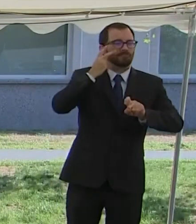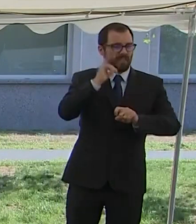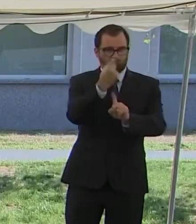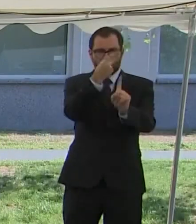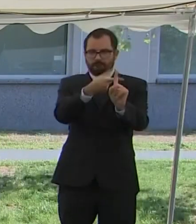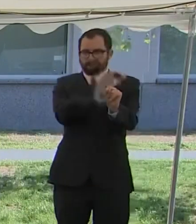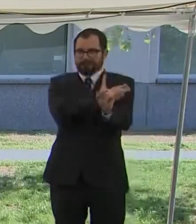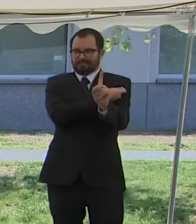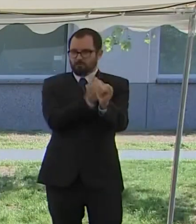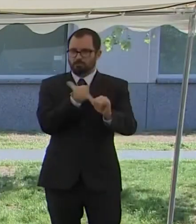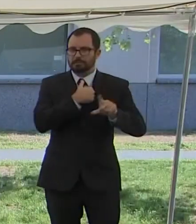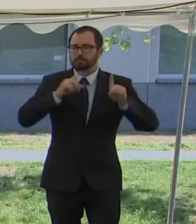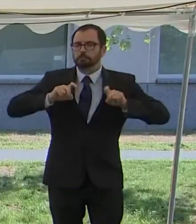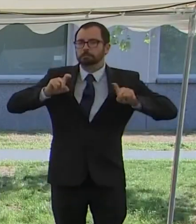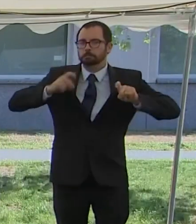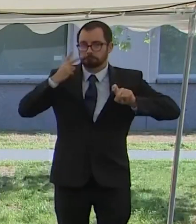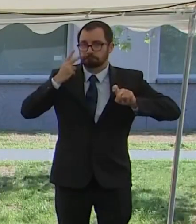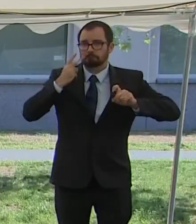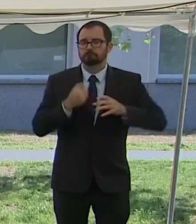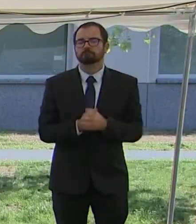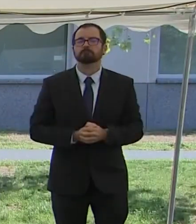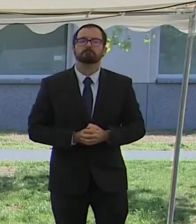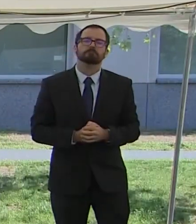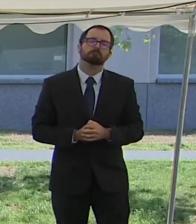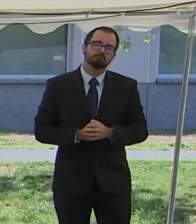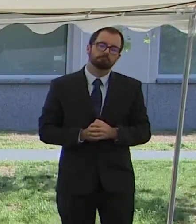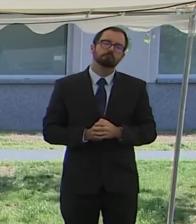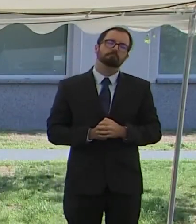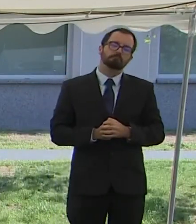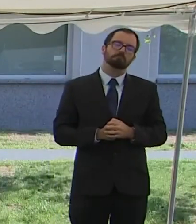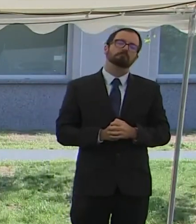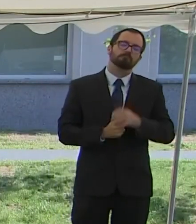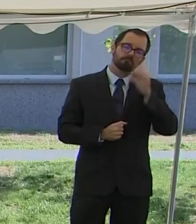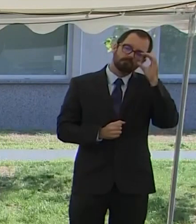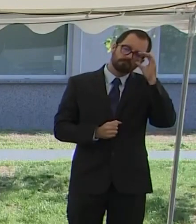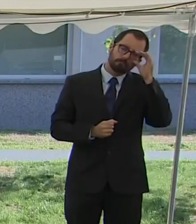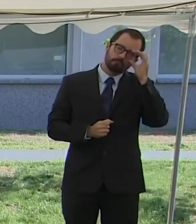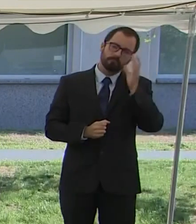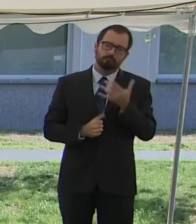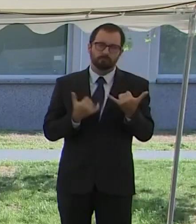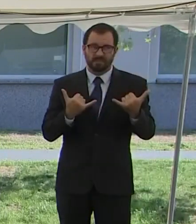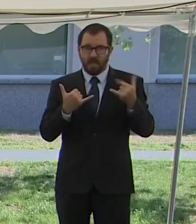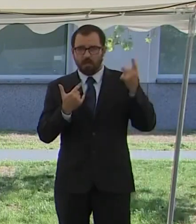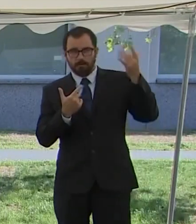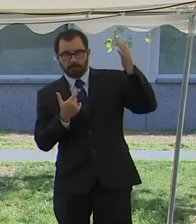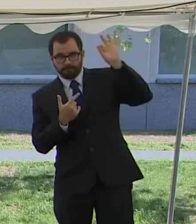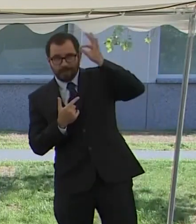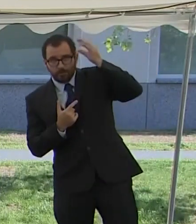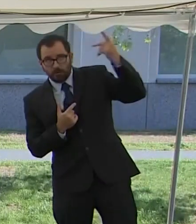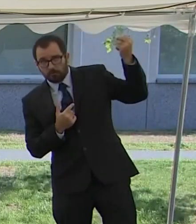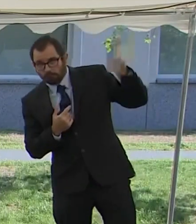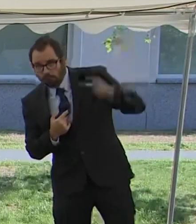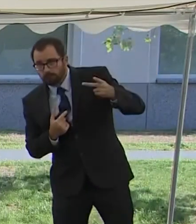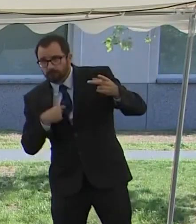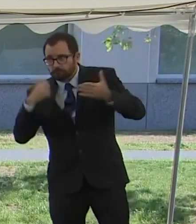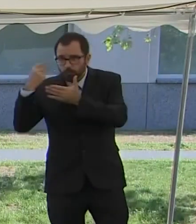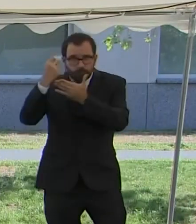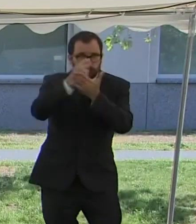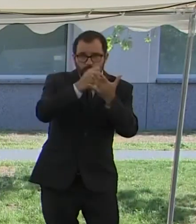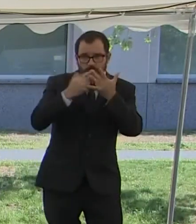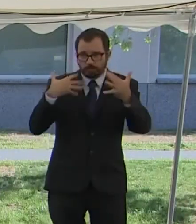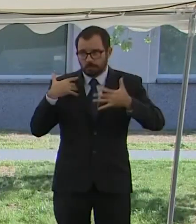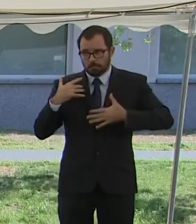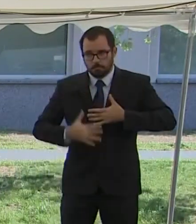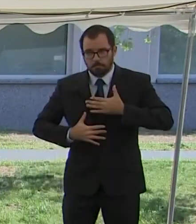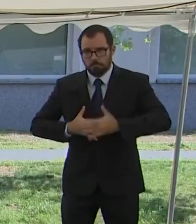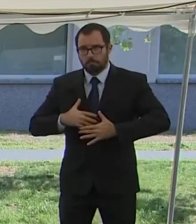subject to technical success and regulatory authorization, to manufacture up to 100 million vaccine doses